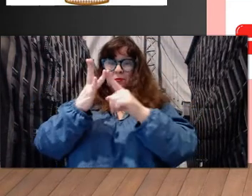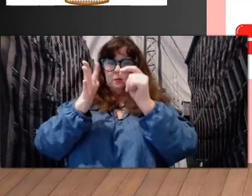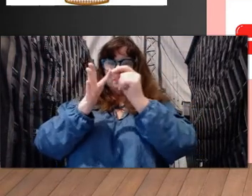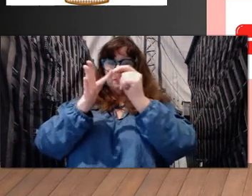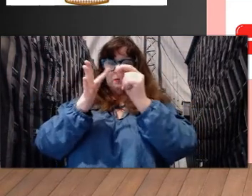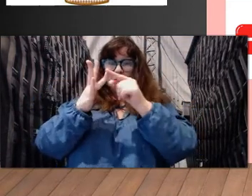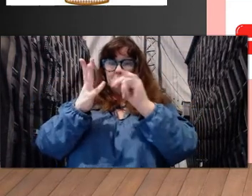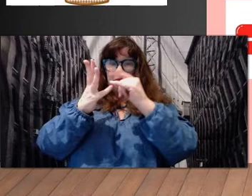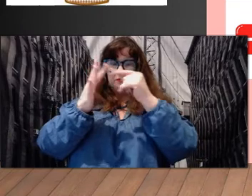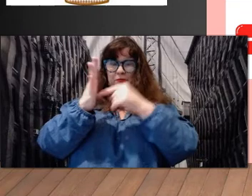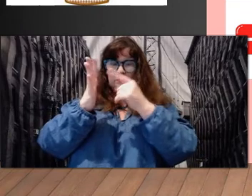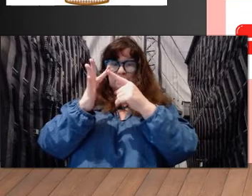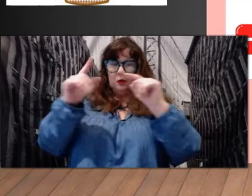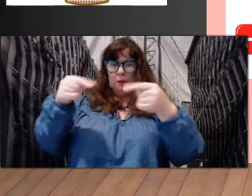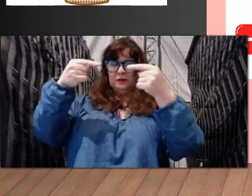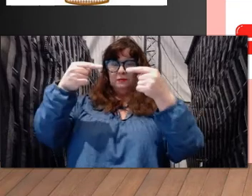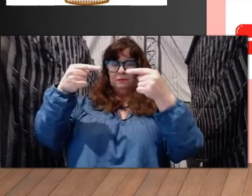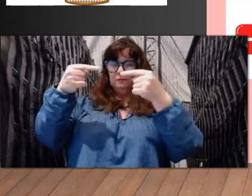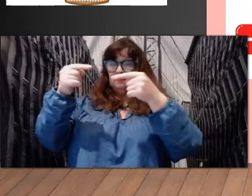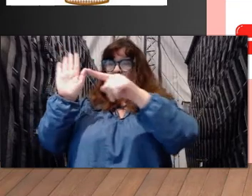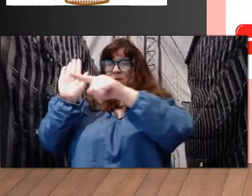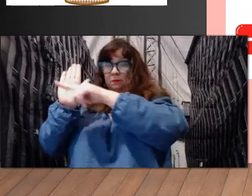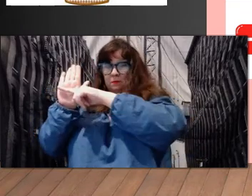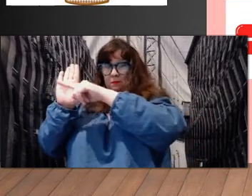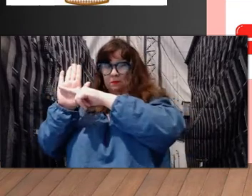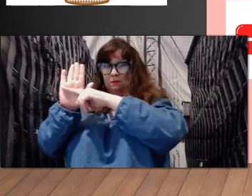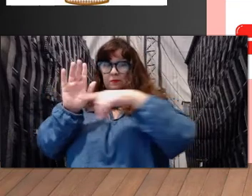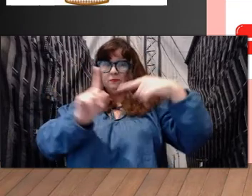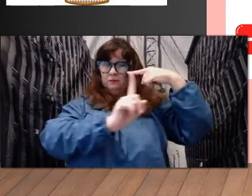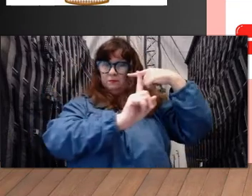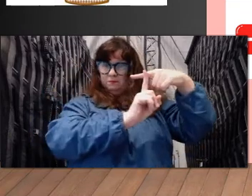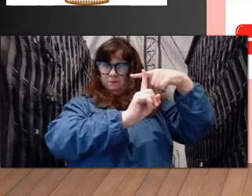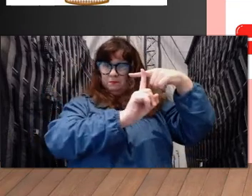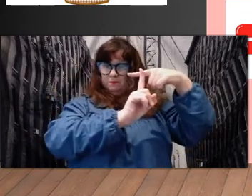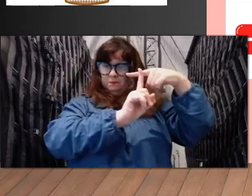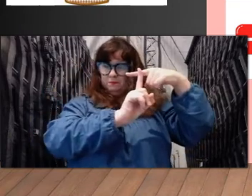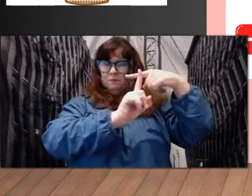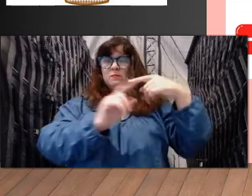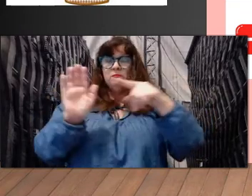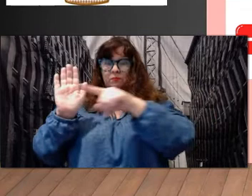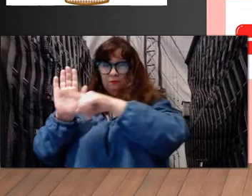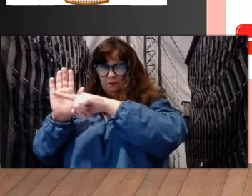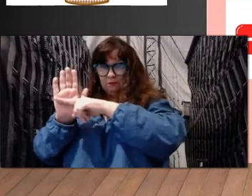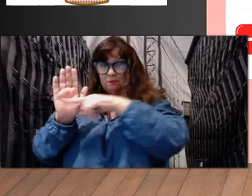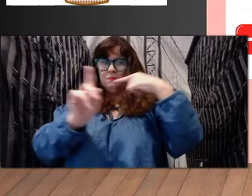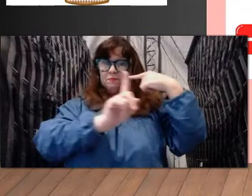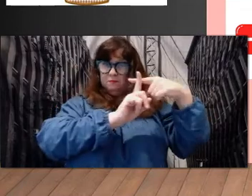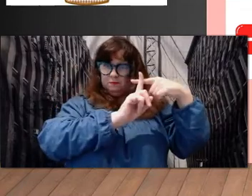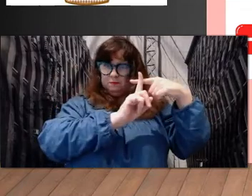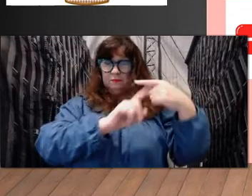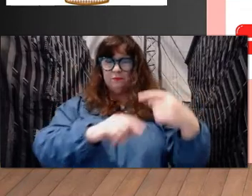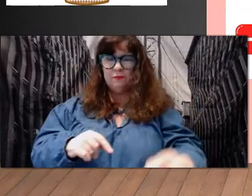opposite. Negative, positive, minus, plus.